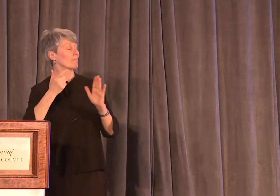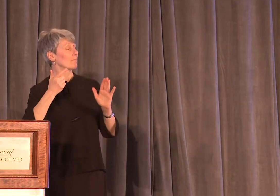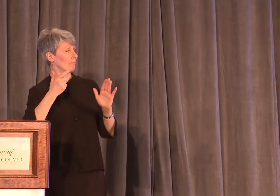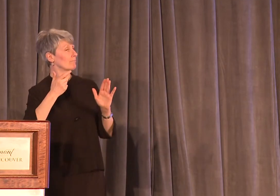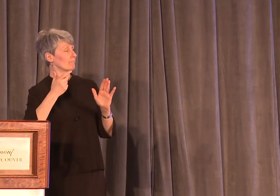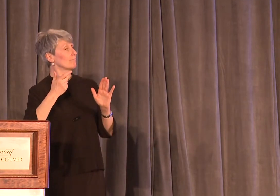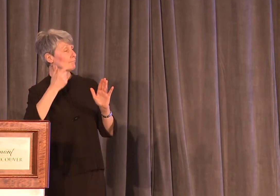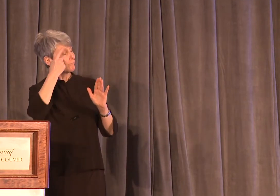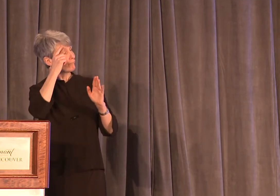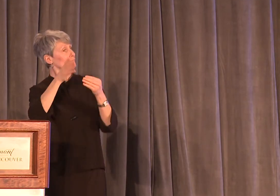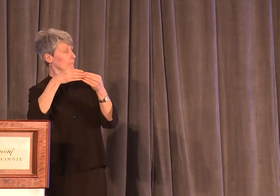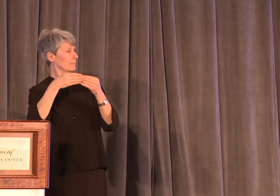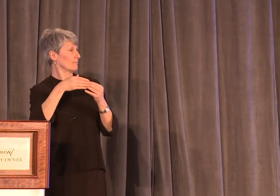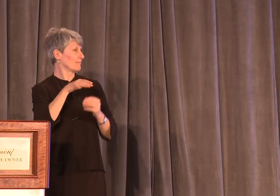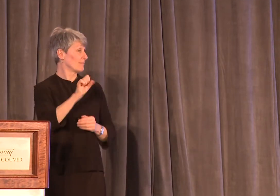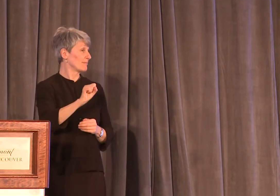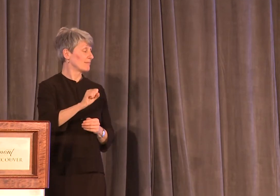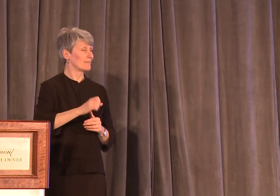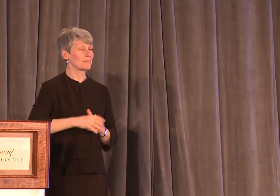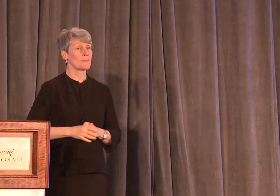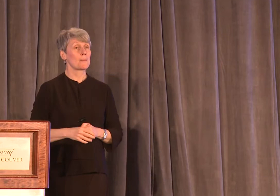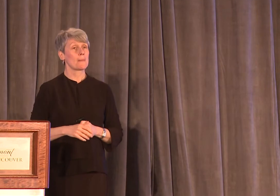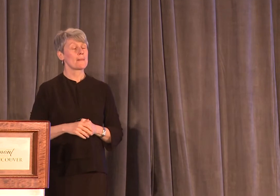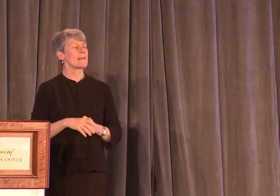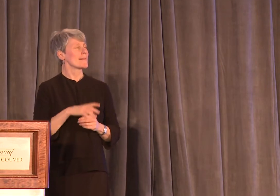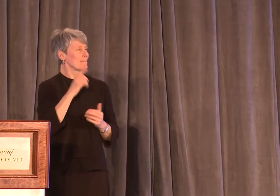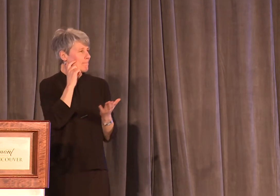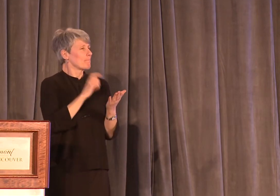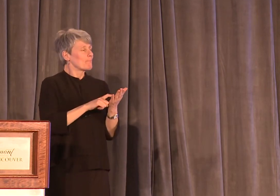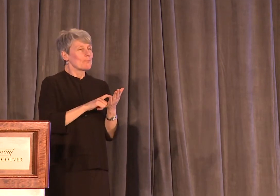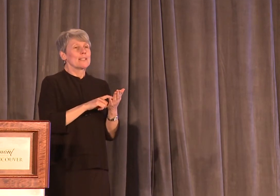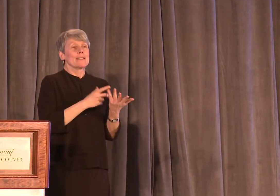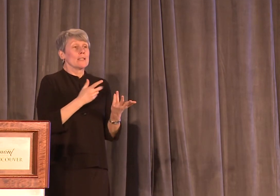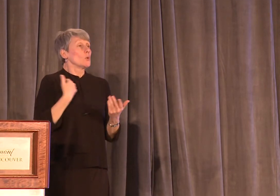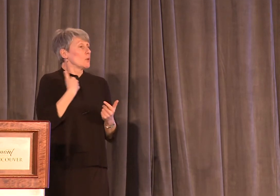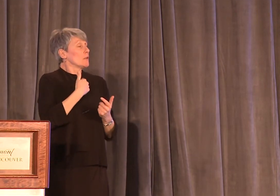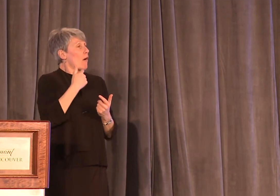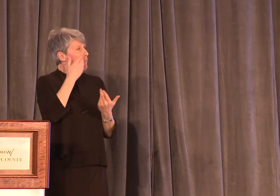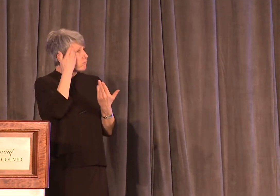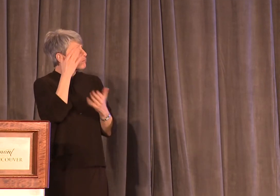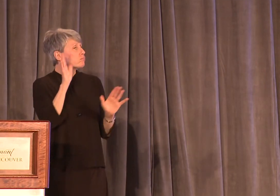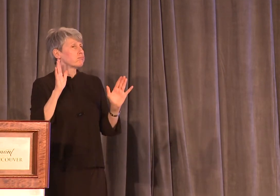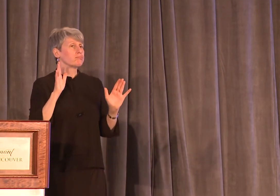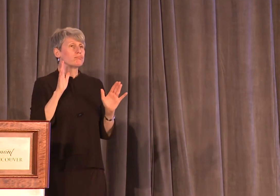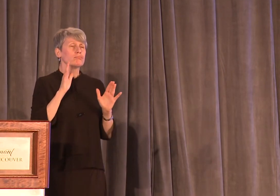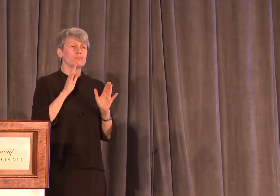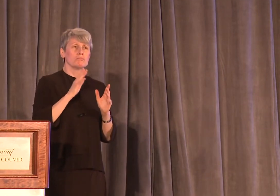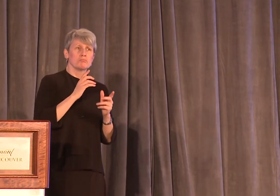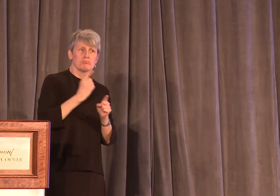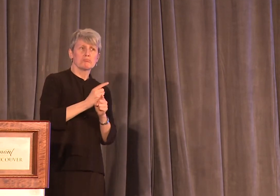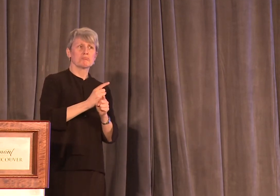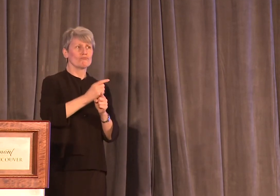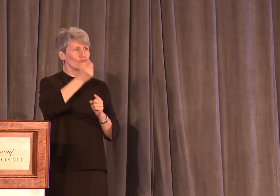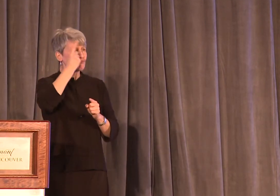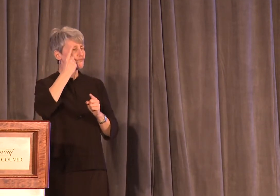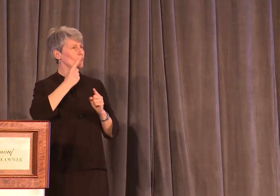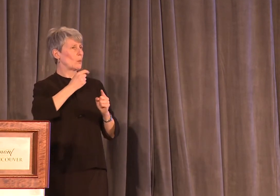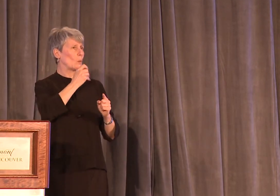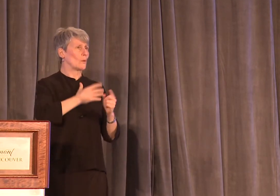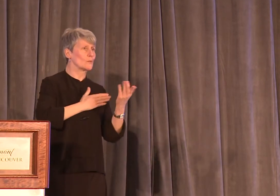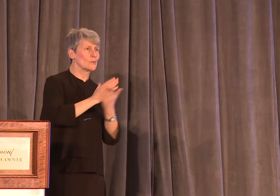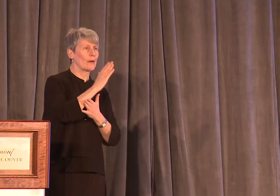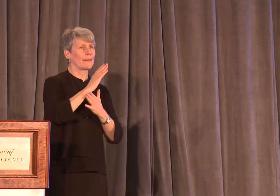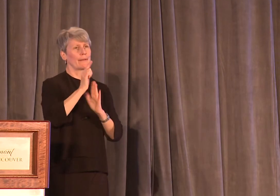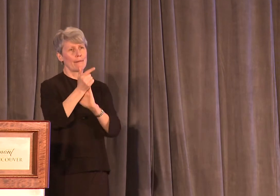first part. And what I've learned is that even those among us who consider themselves to be one of the good guys in this fight